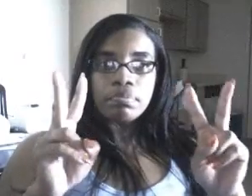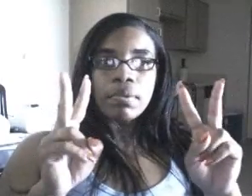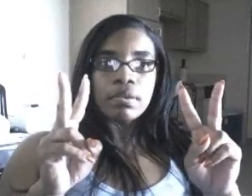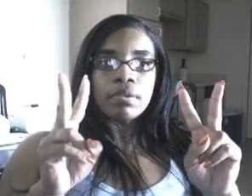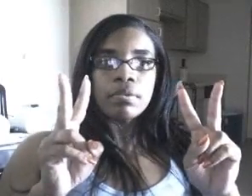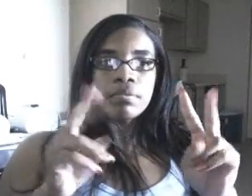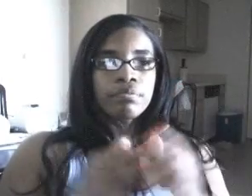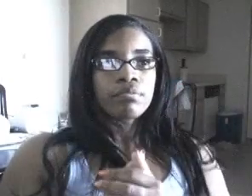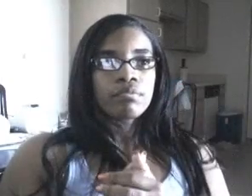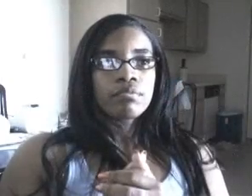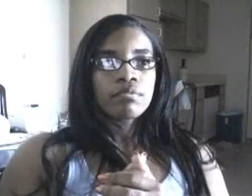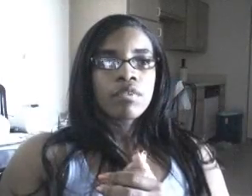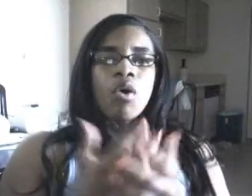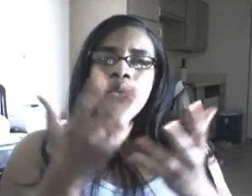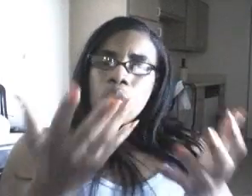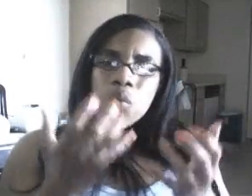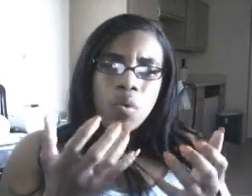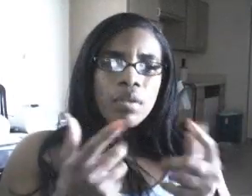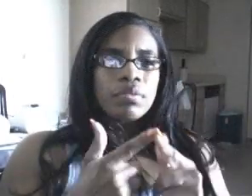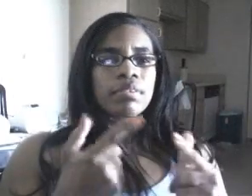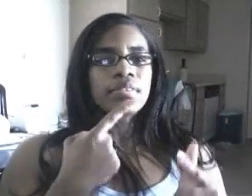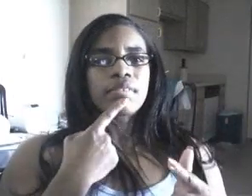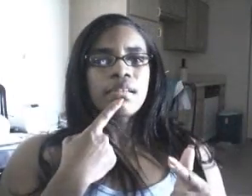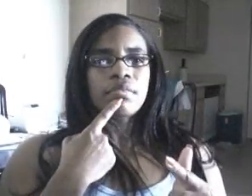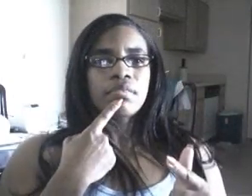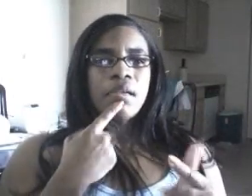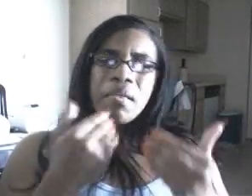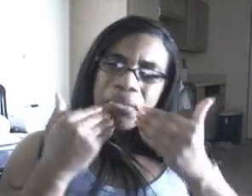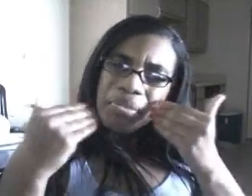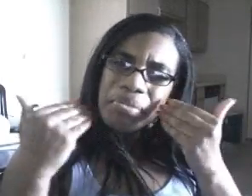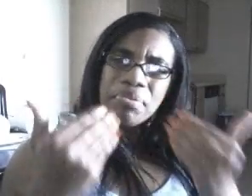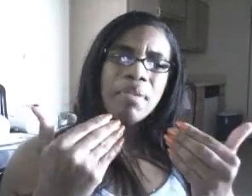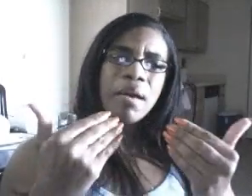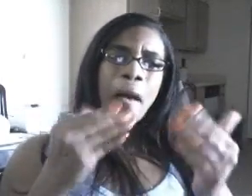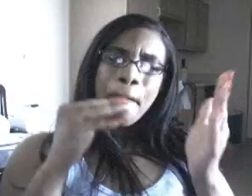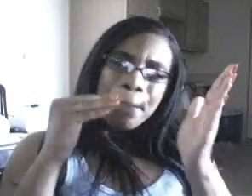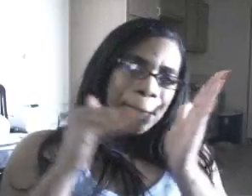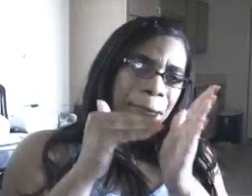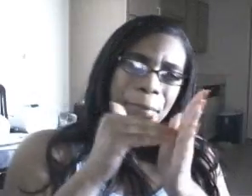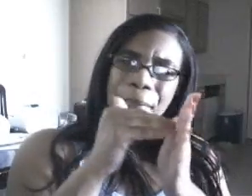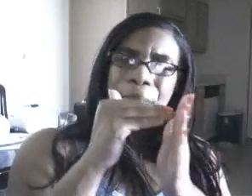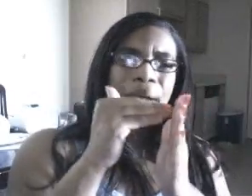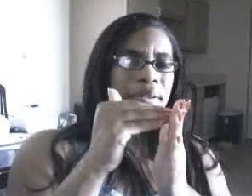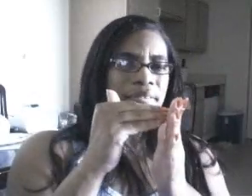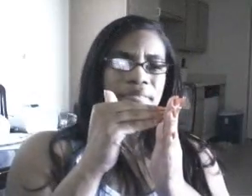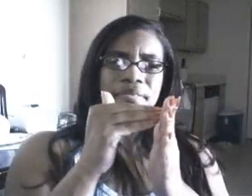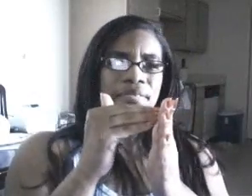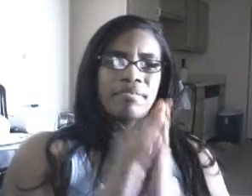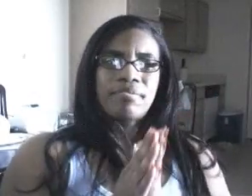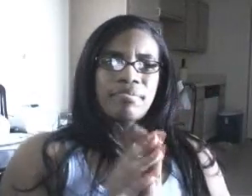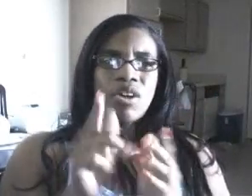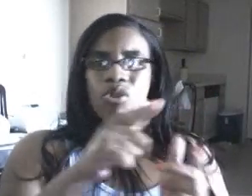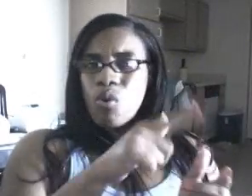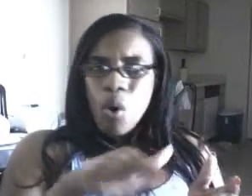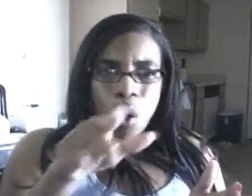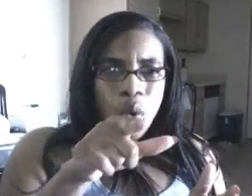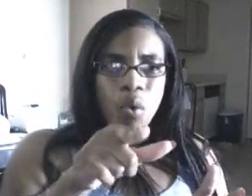That's awesome. How's it going? I'm sorry. And, what are you saying, my turn? I'm sorry.